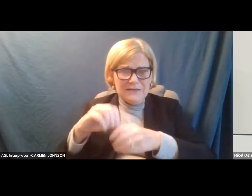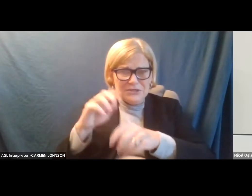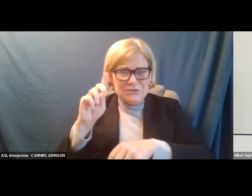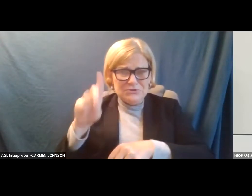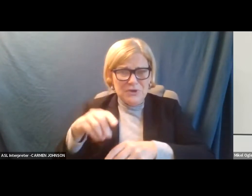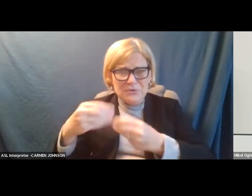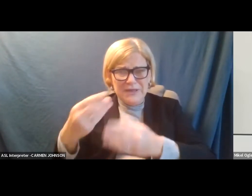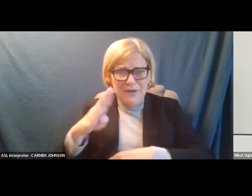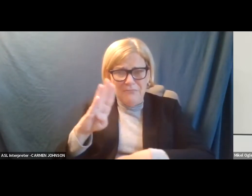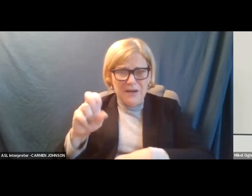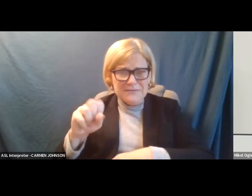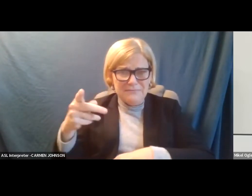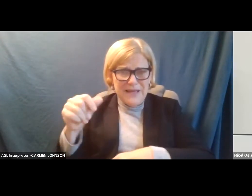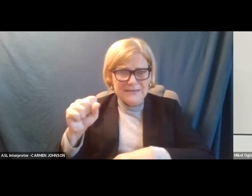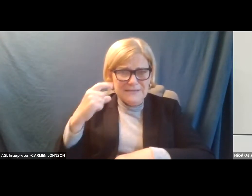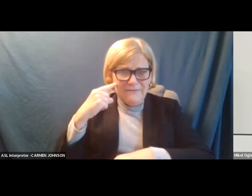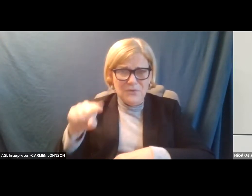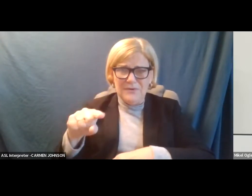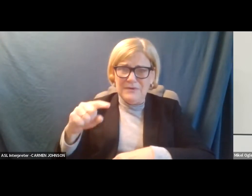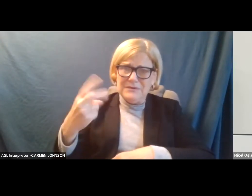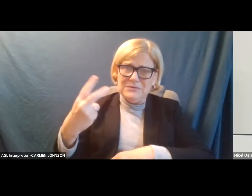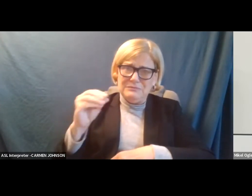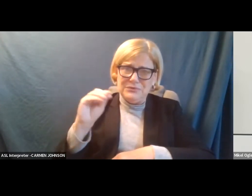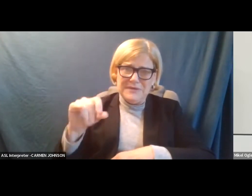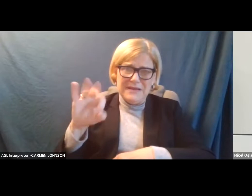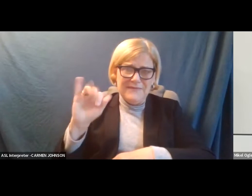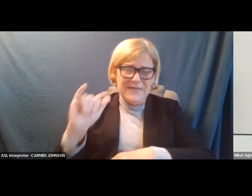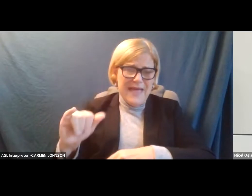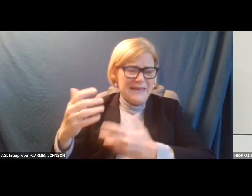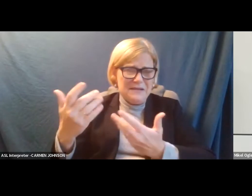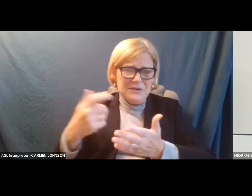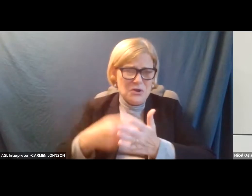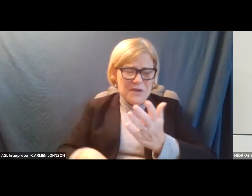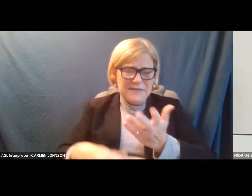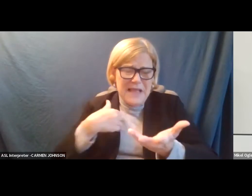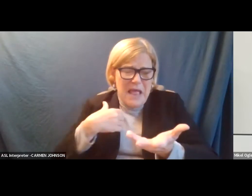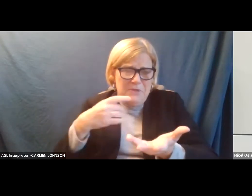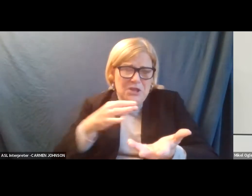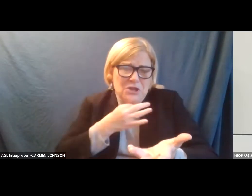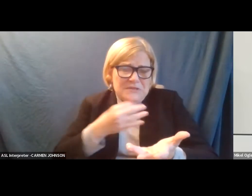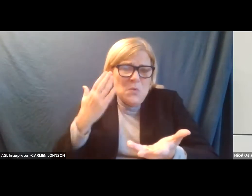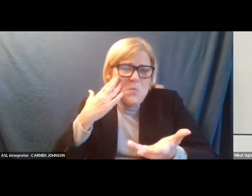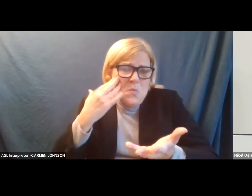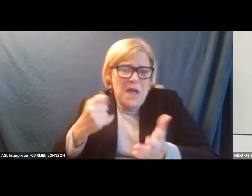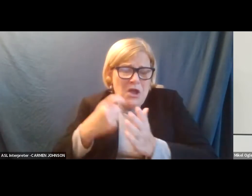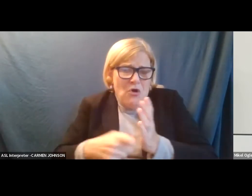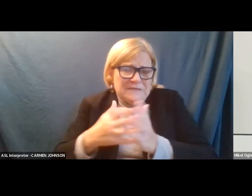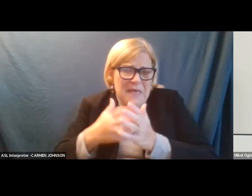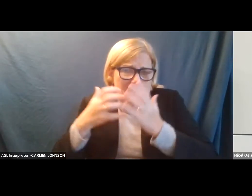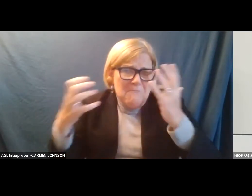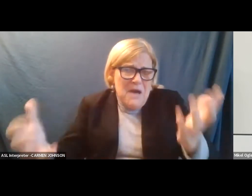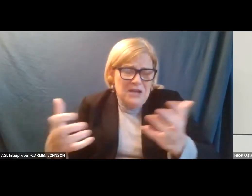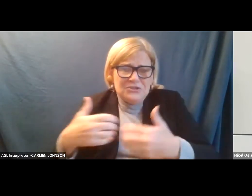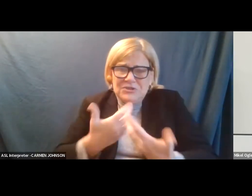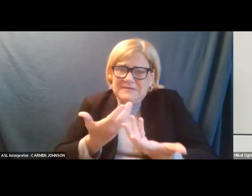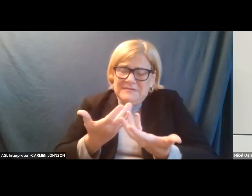bus pass for like 2% of that cost, I'm just curious why it's that much. Because